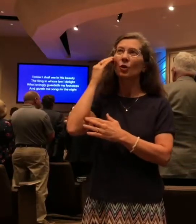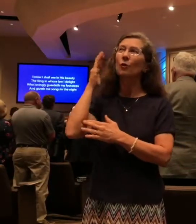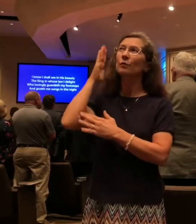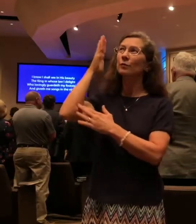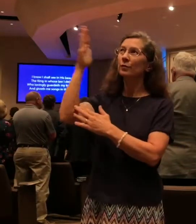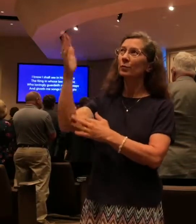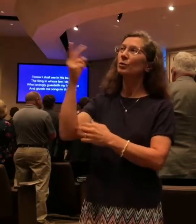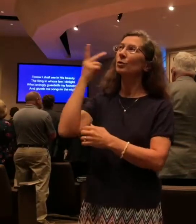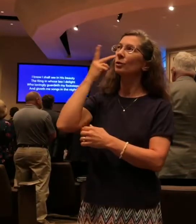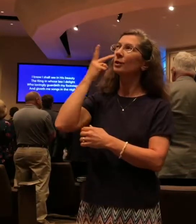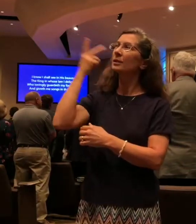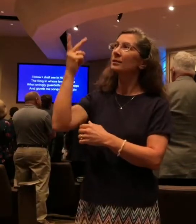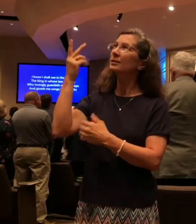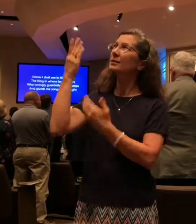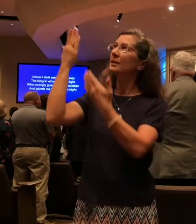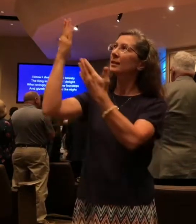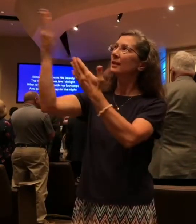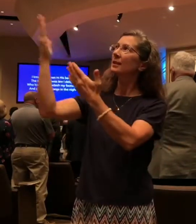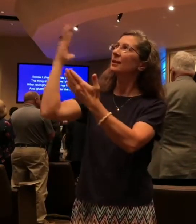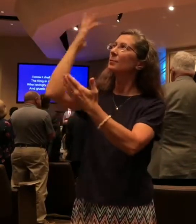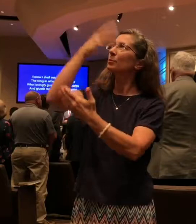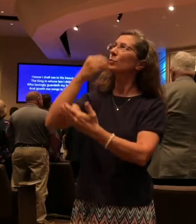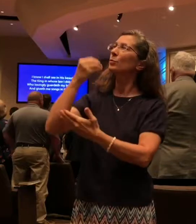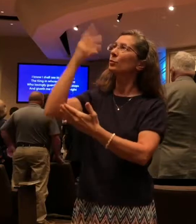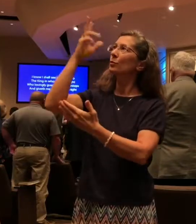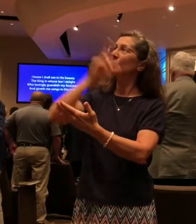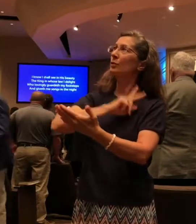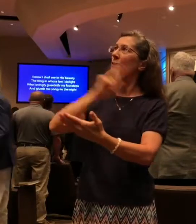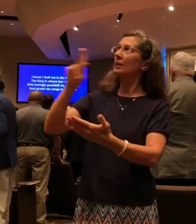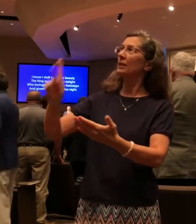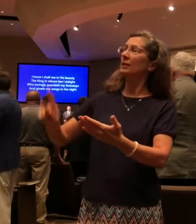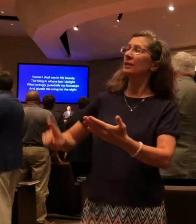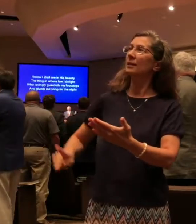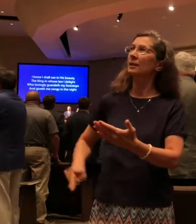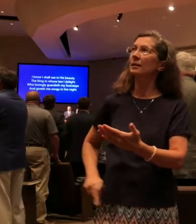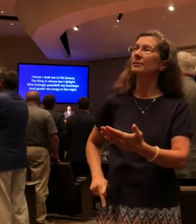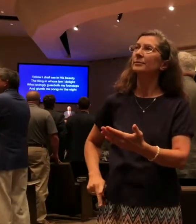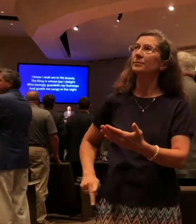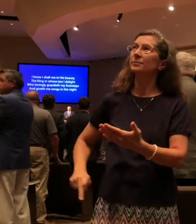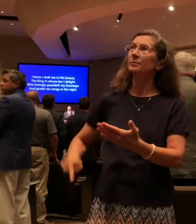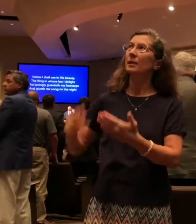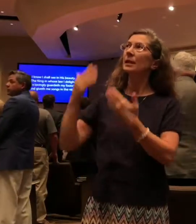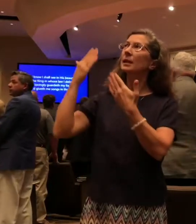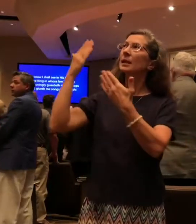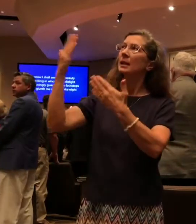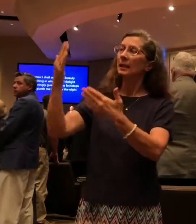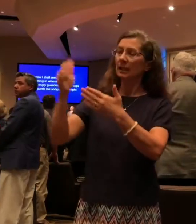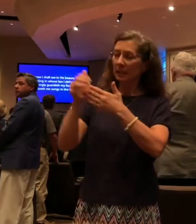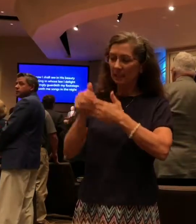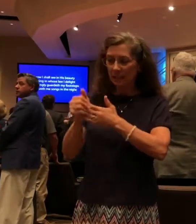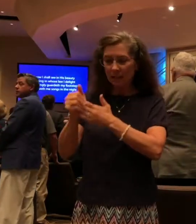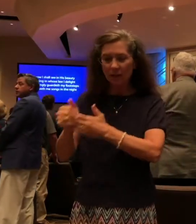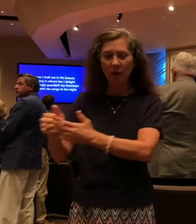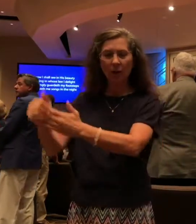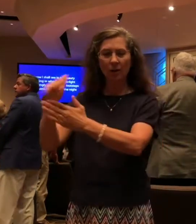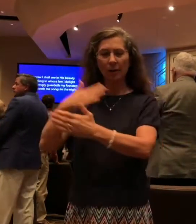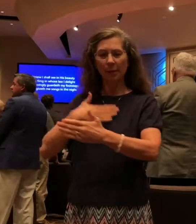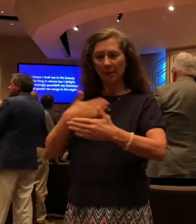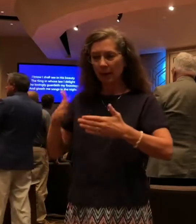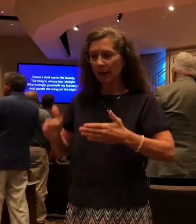beauty the King in whose law I delight, who lovingly guardeth my footsteps